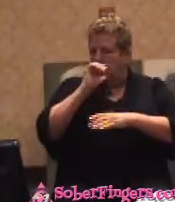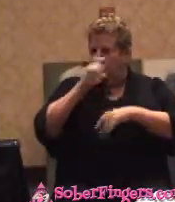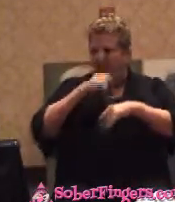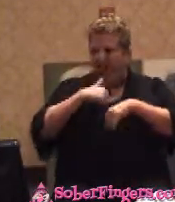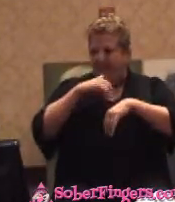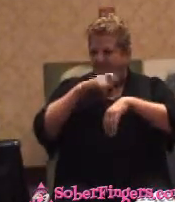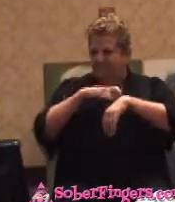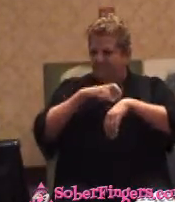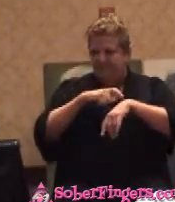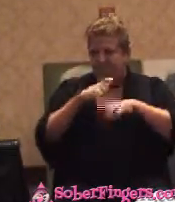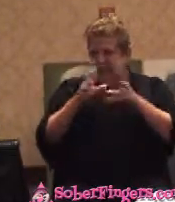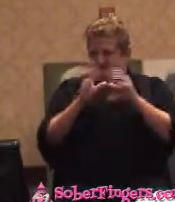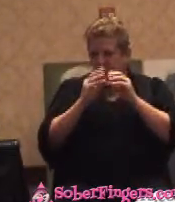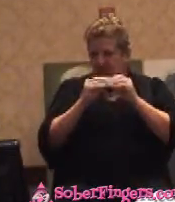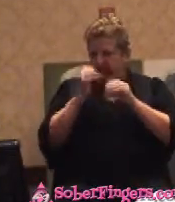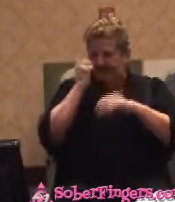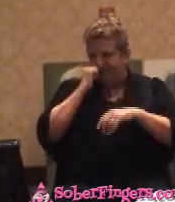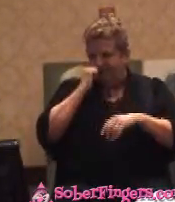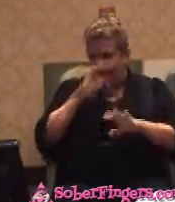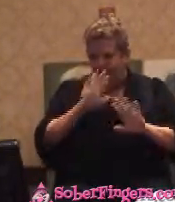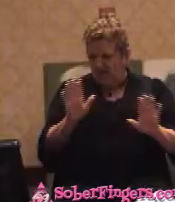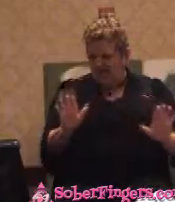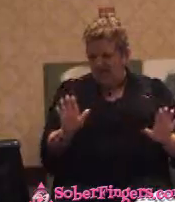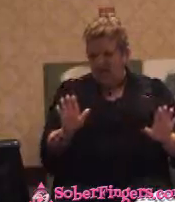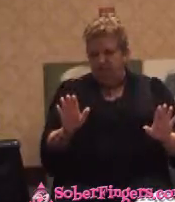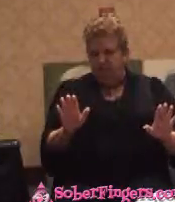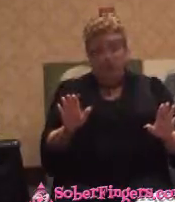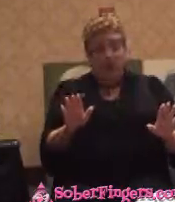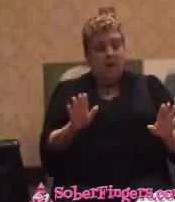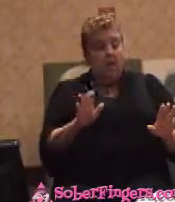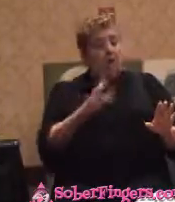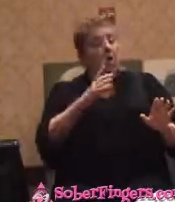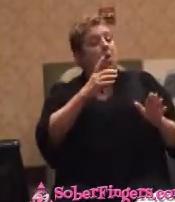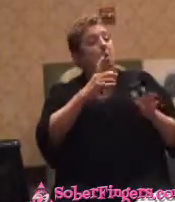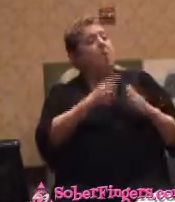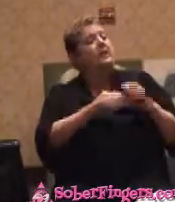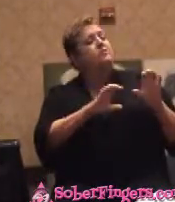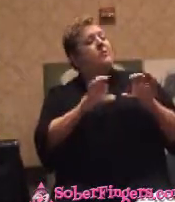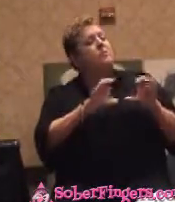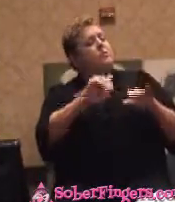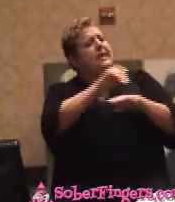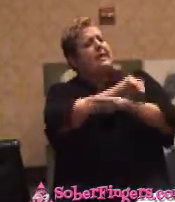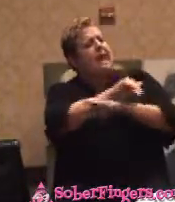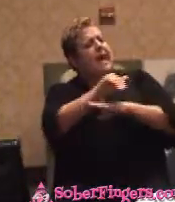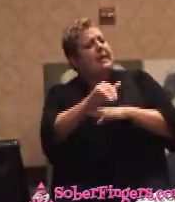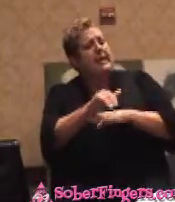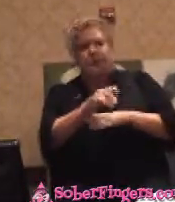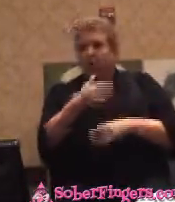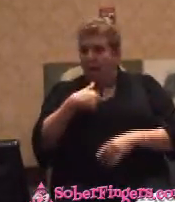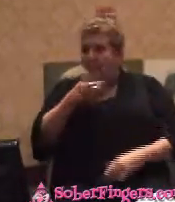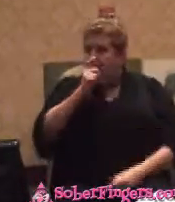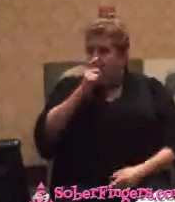go to a meeting every day. And she said, what have you been doing in the evening? I said, I've been drinking. I told you.